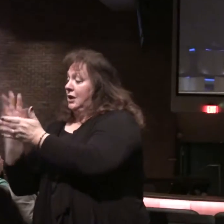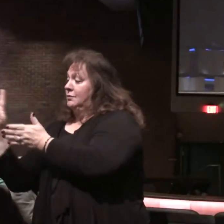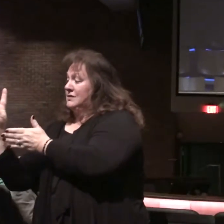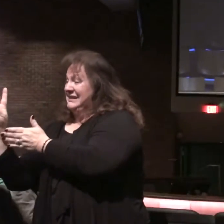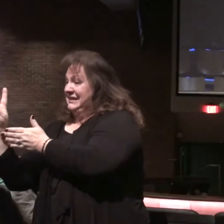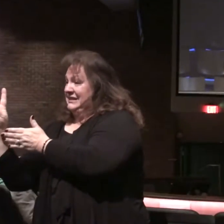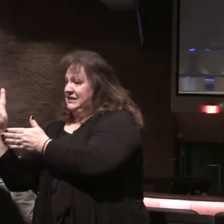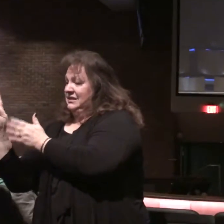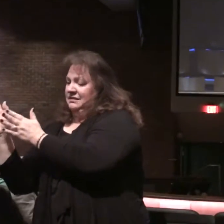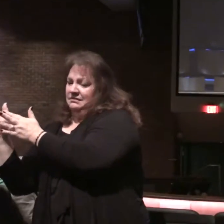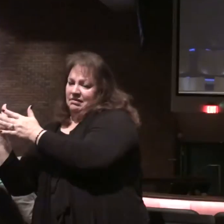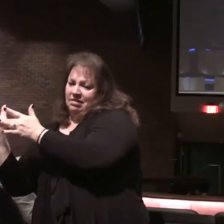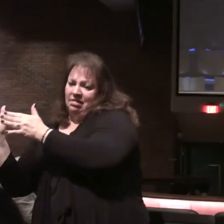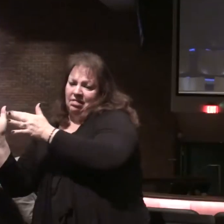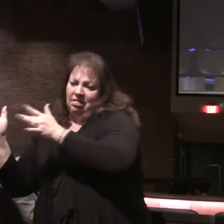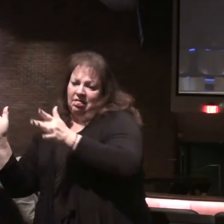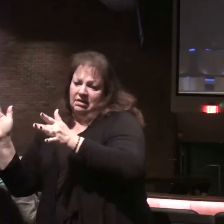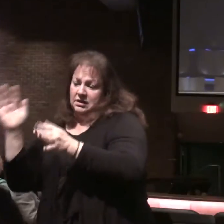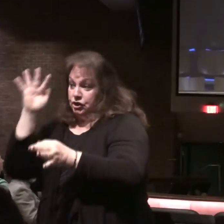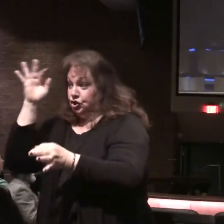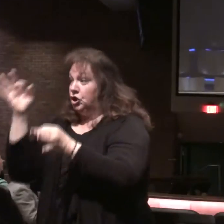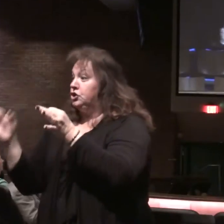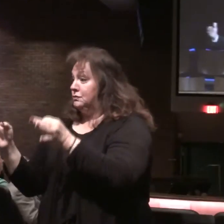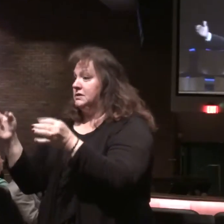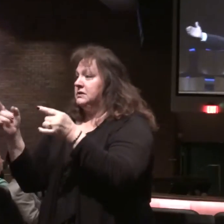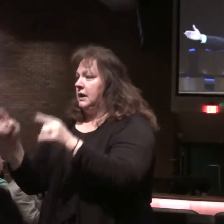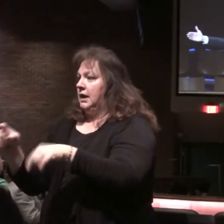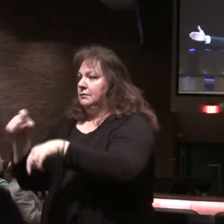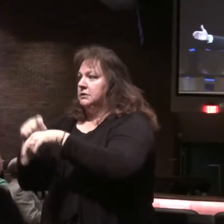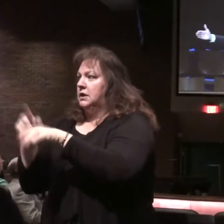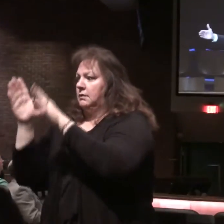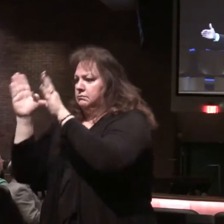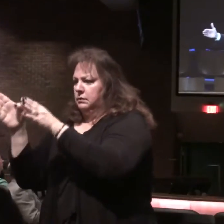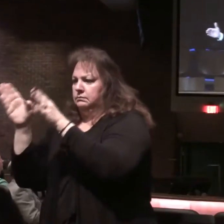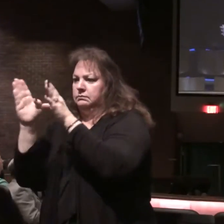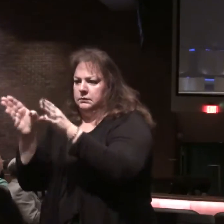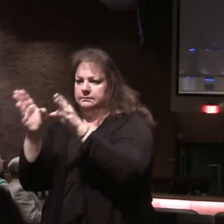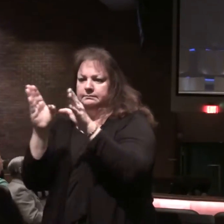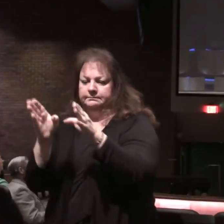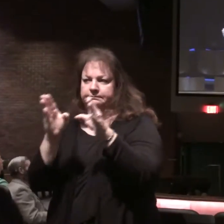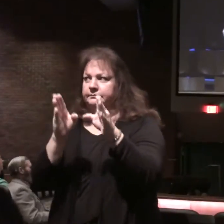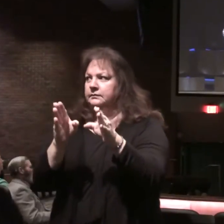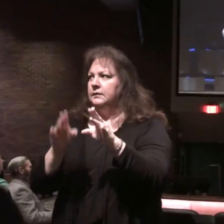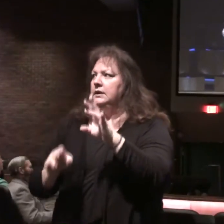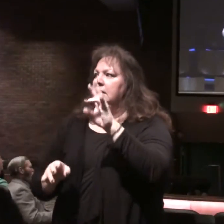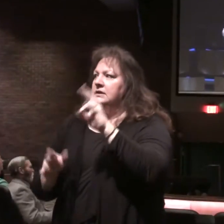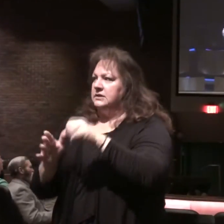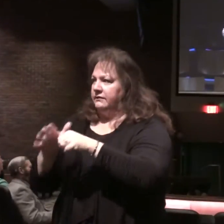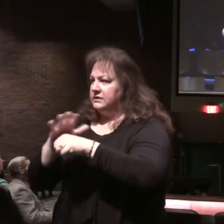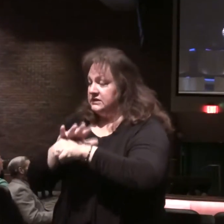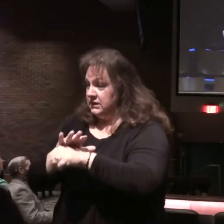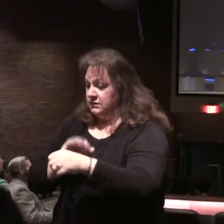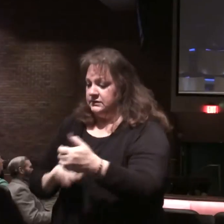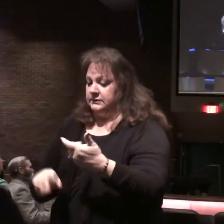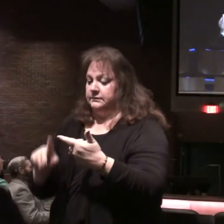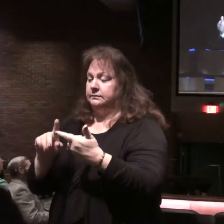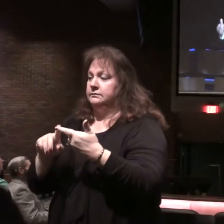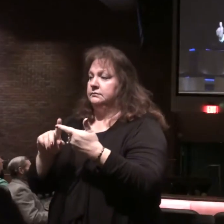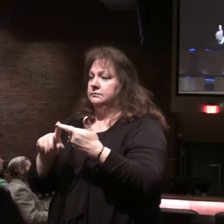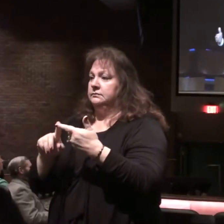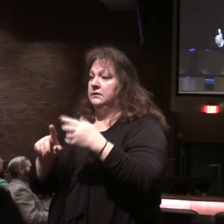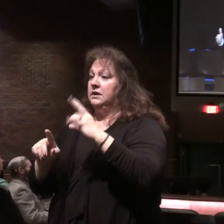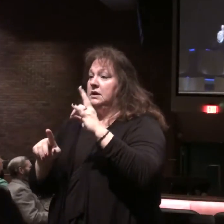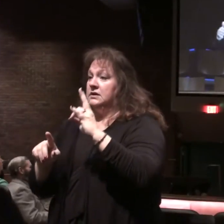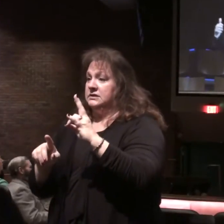we have a series of judgments that happen sequentially. Seven seals followed